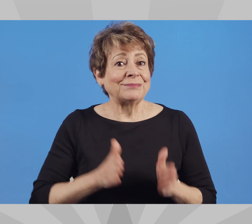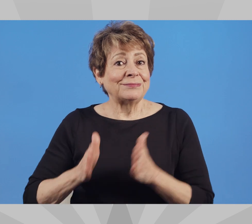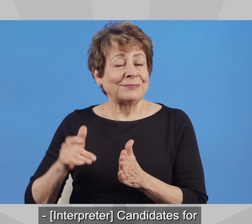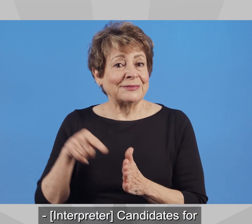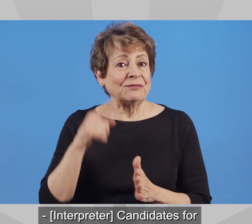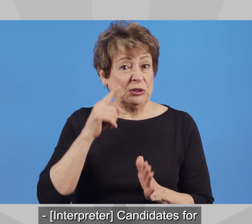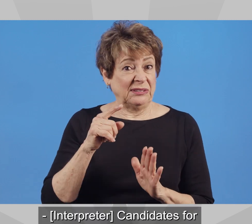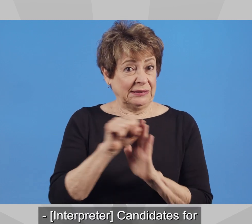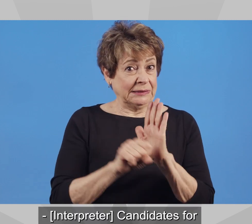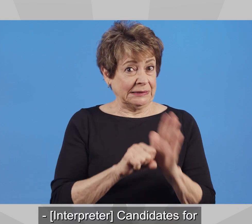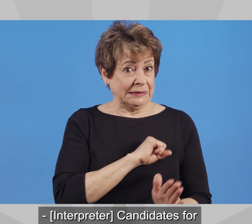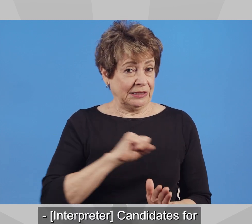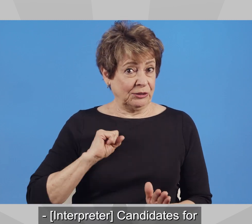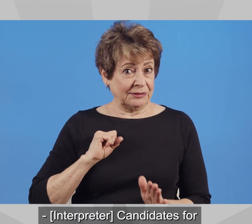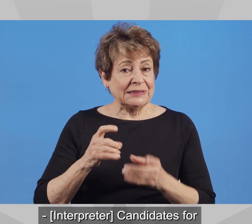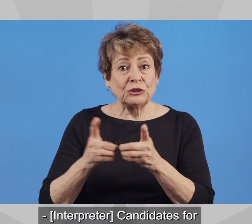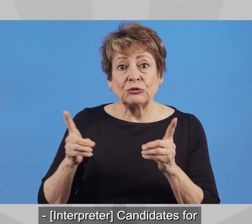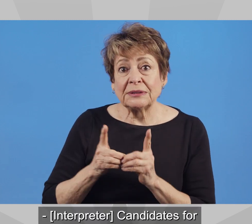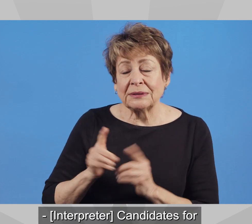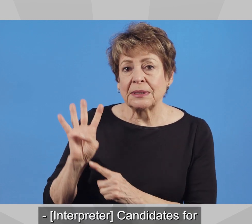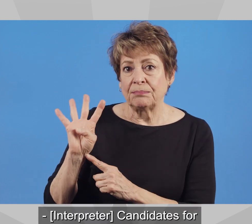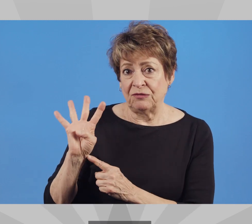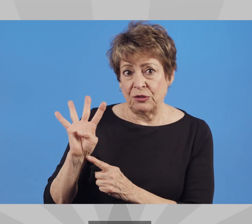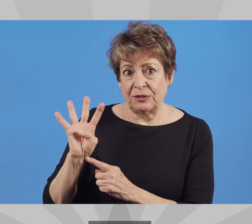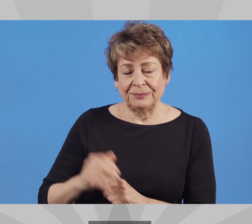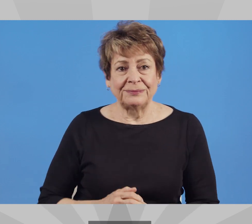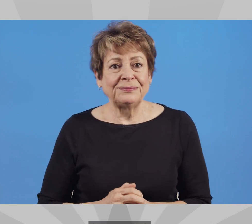Candidates for State Senator District 4